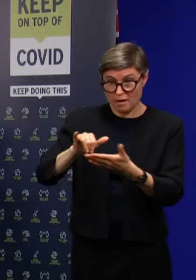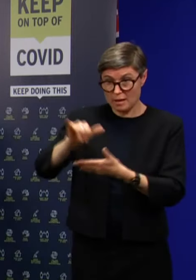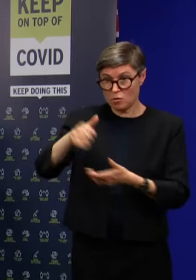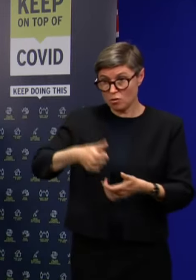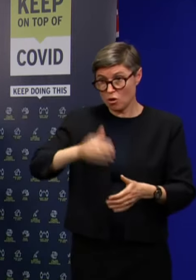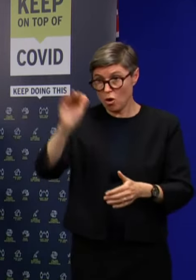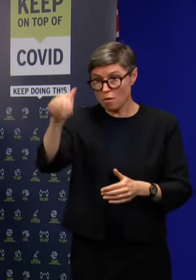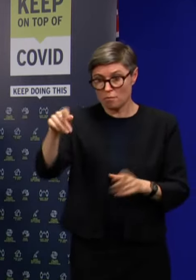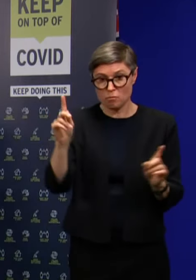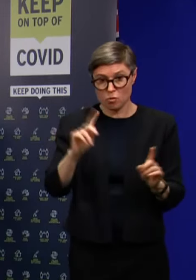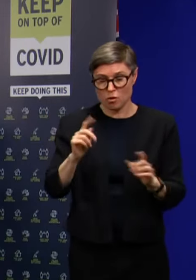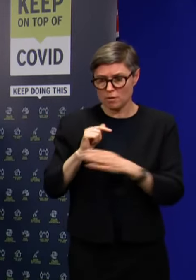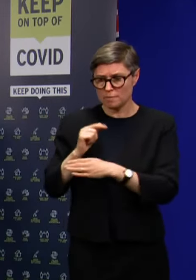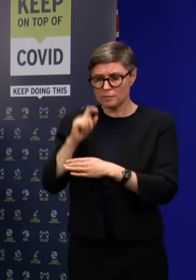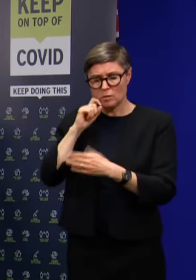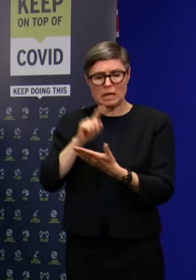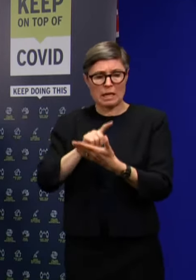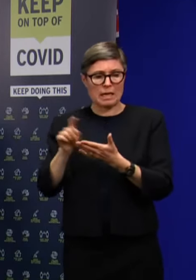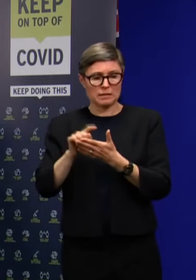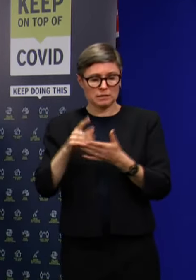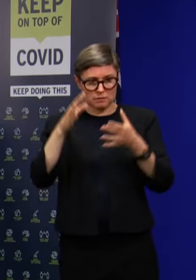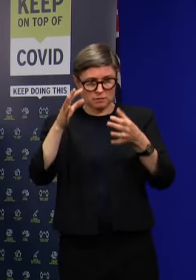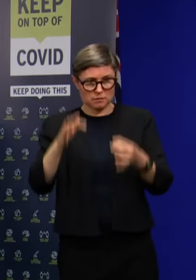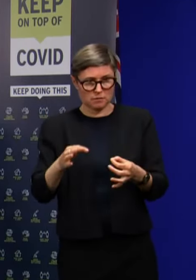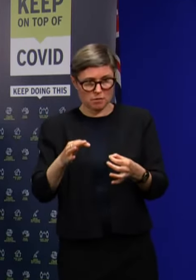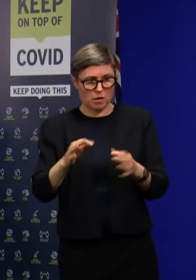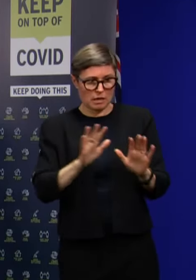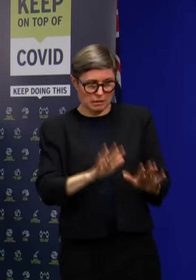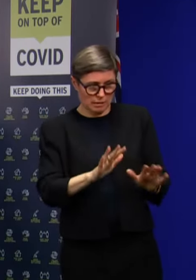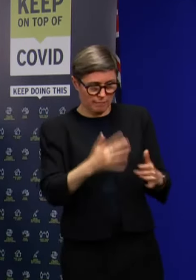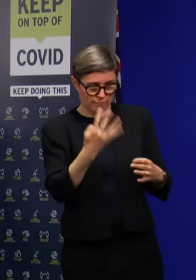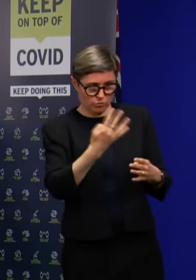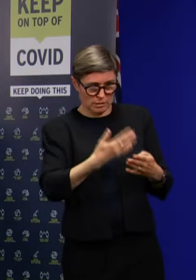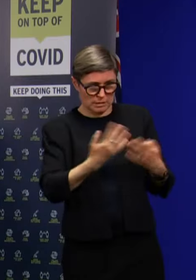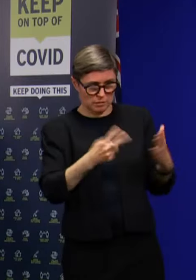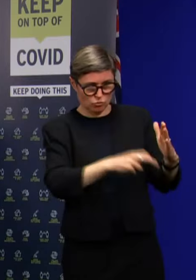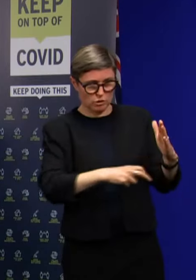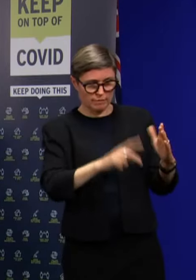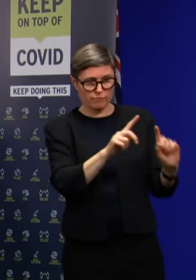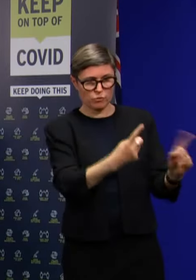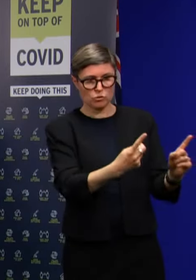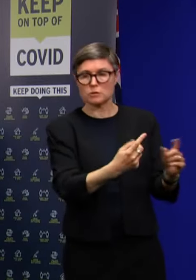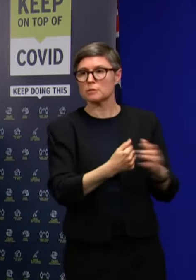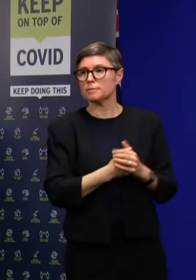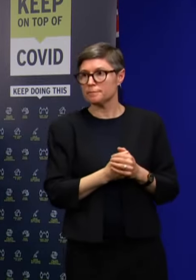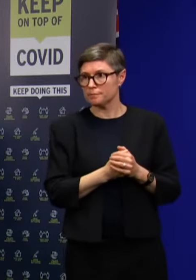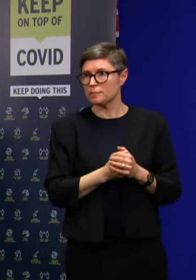the most appropriate once the 14-day quarantine period has been concluded. Can we move to the Premier?